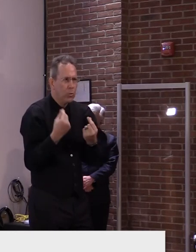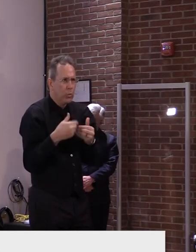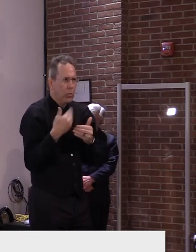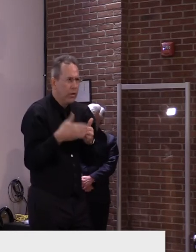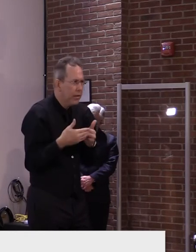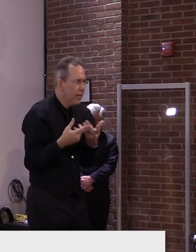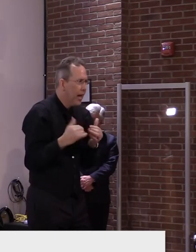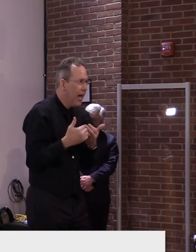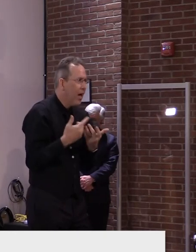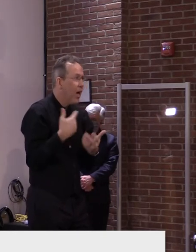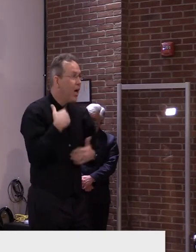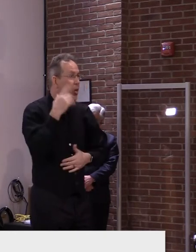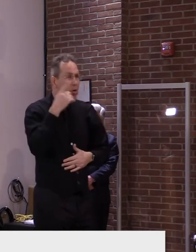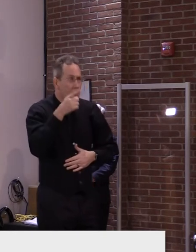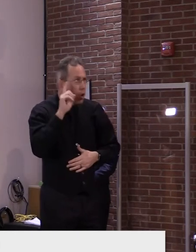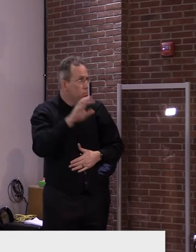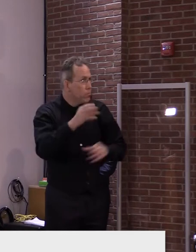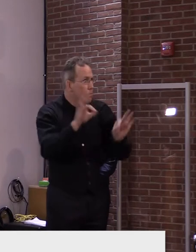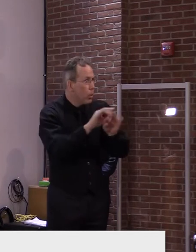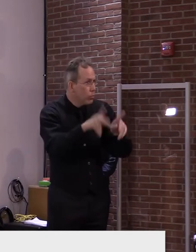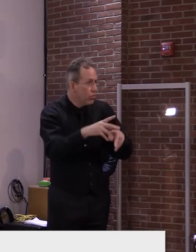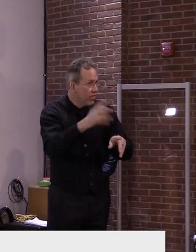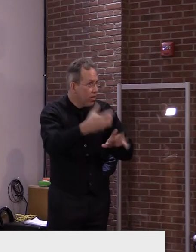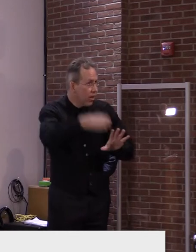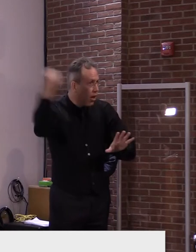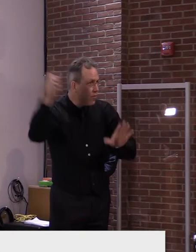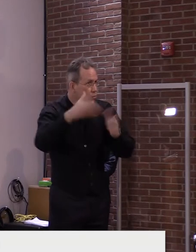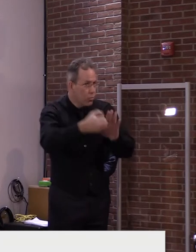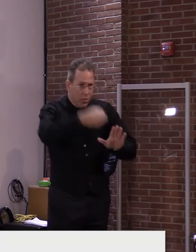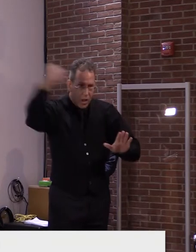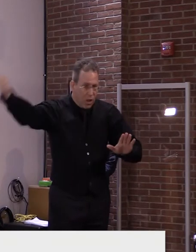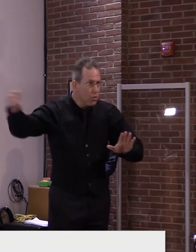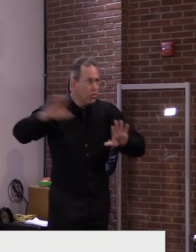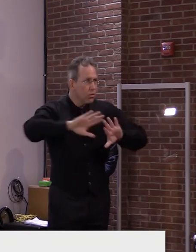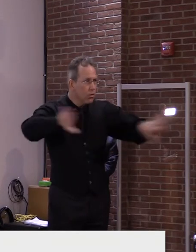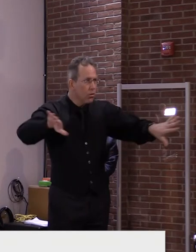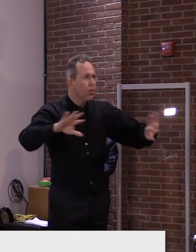process has already been gone through where we've notified everyone who's at risk.